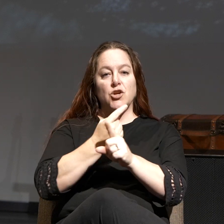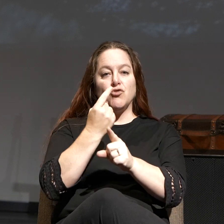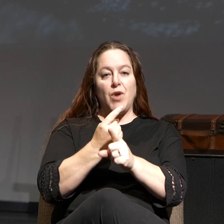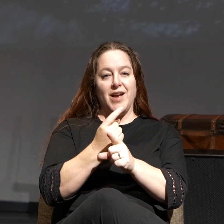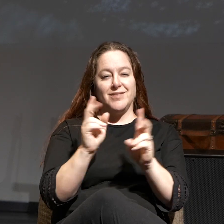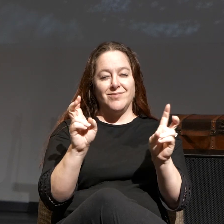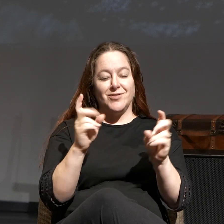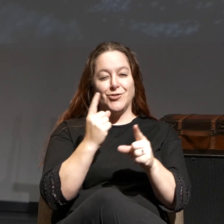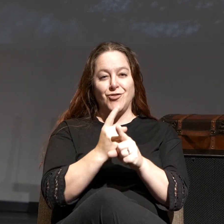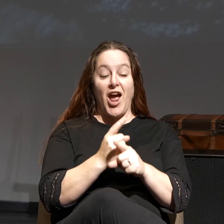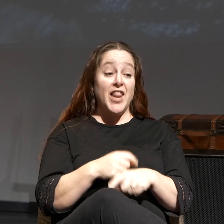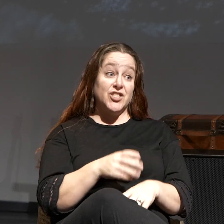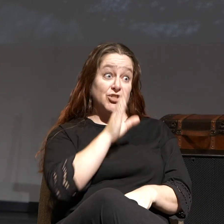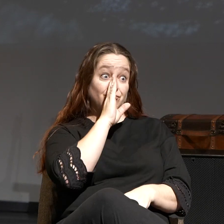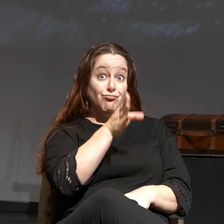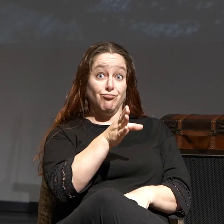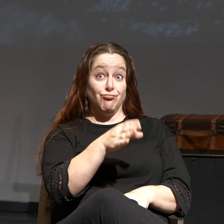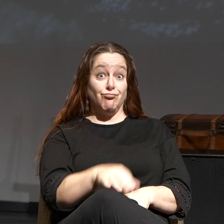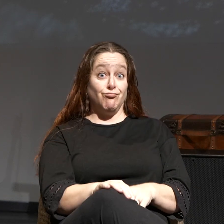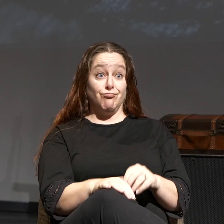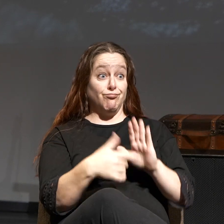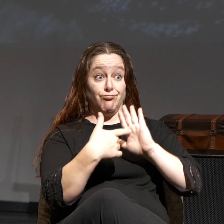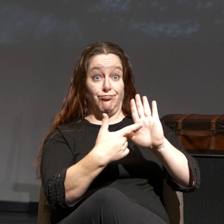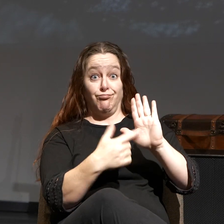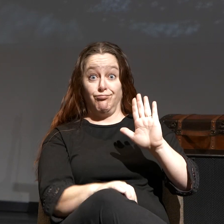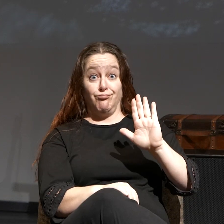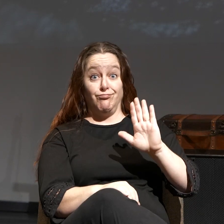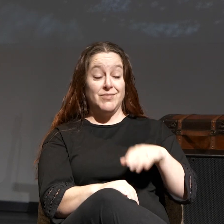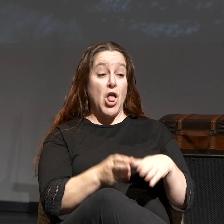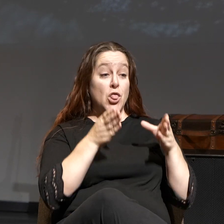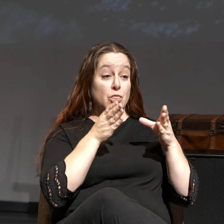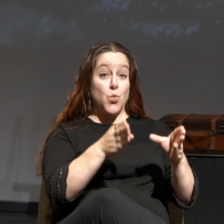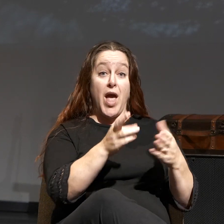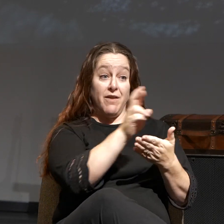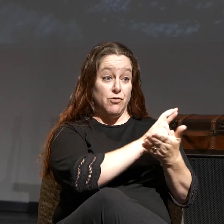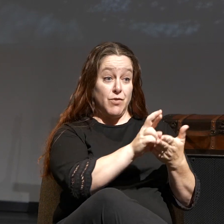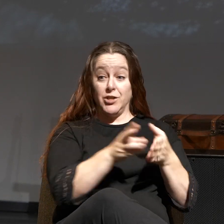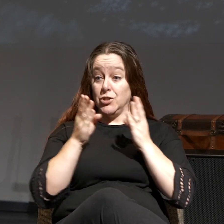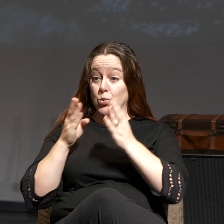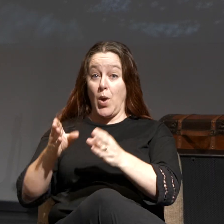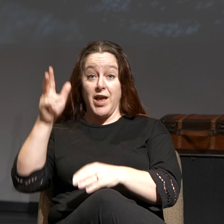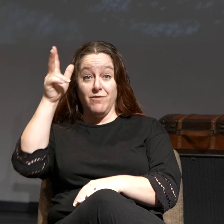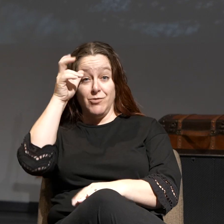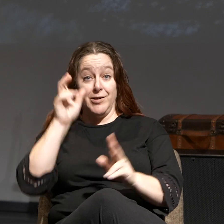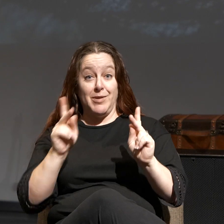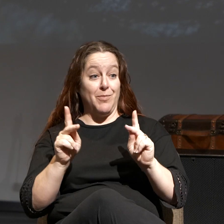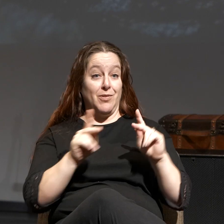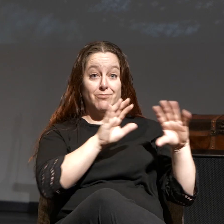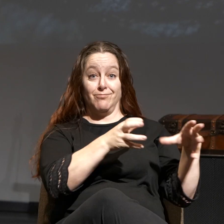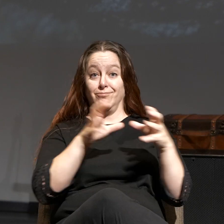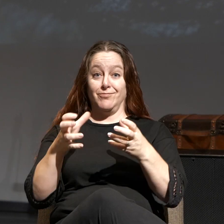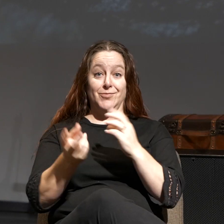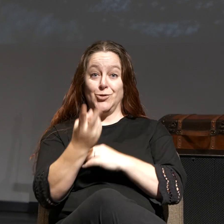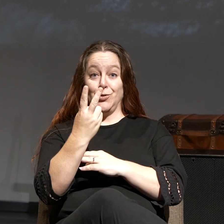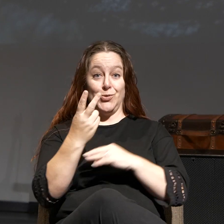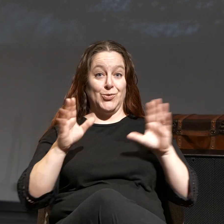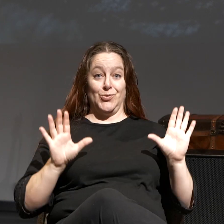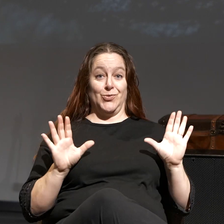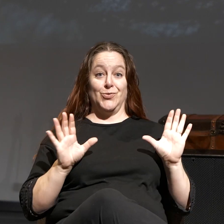it's just straight up and just basically He's going to give us the way of the righteous and the way of the wicked, okay? You're in one of those two categories. That's how the Bible